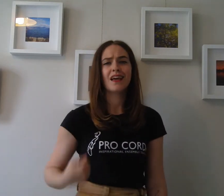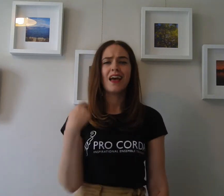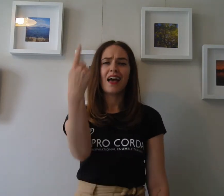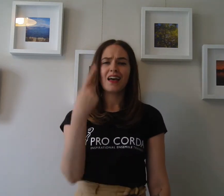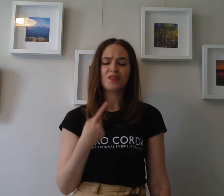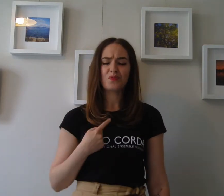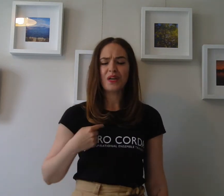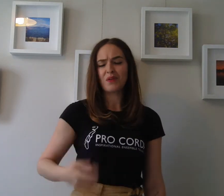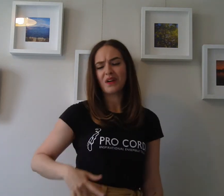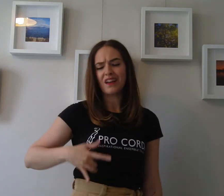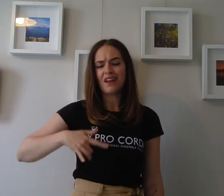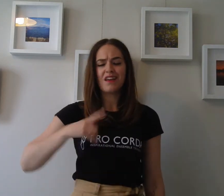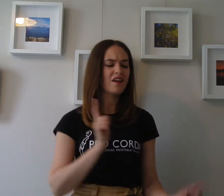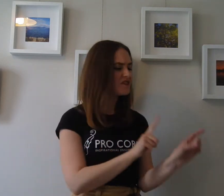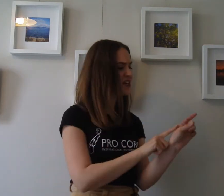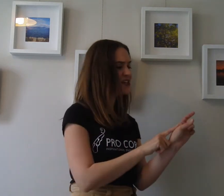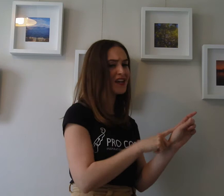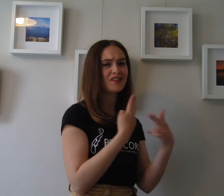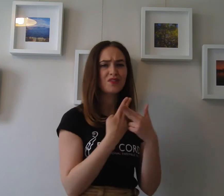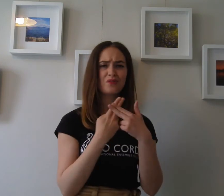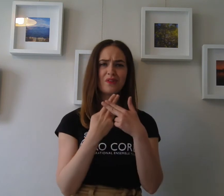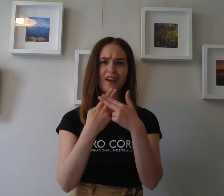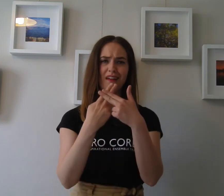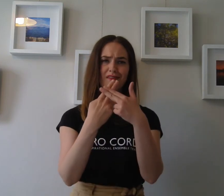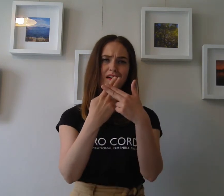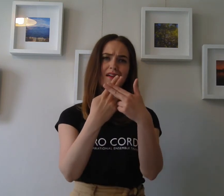That we will live the years together.